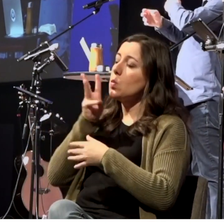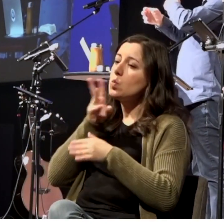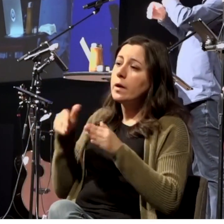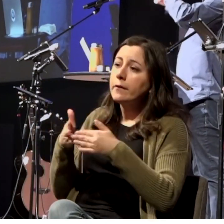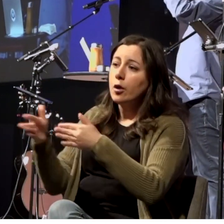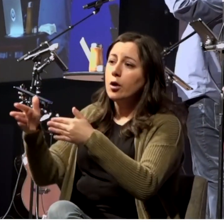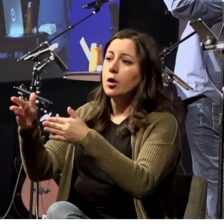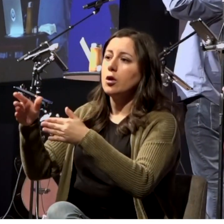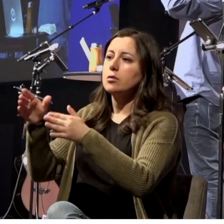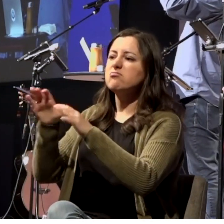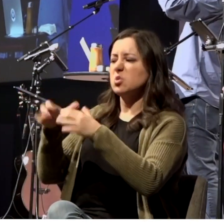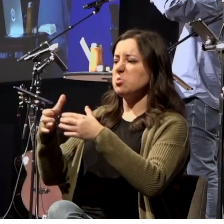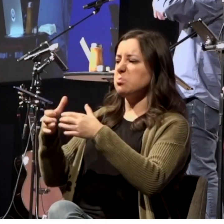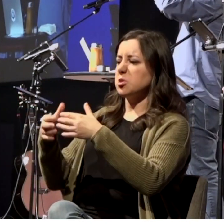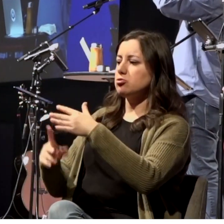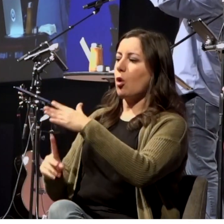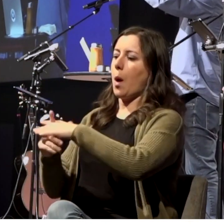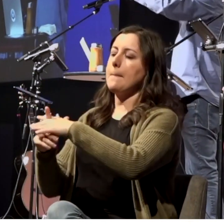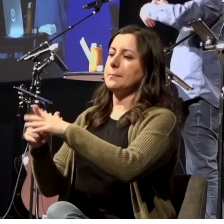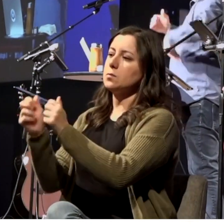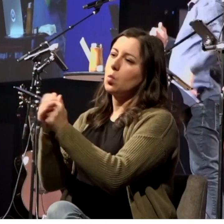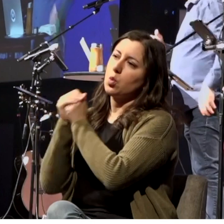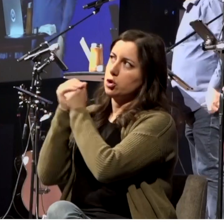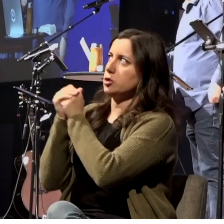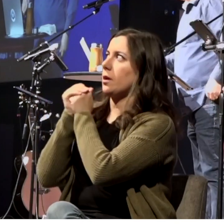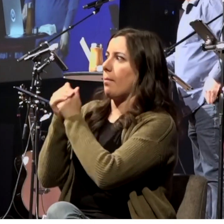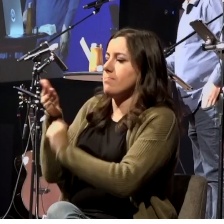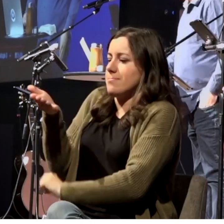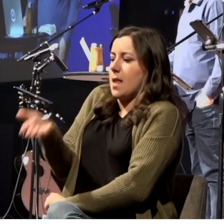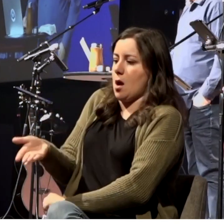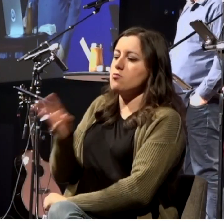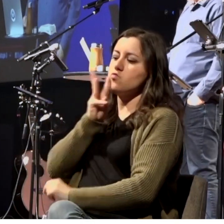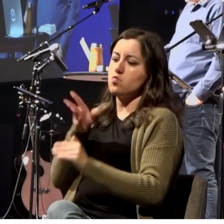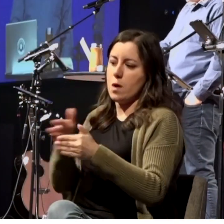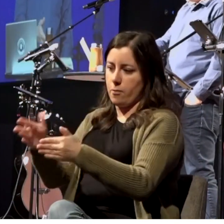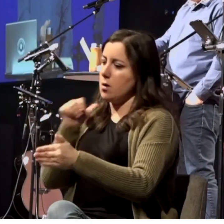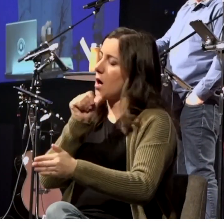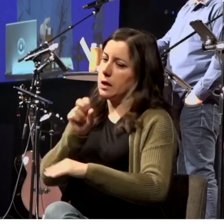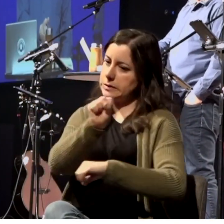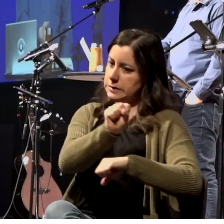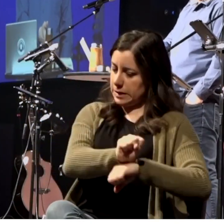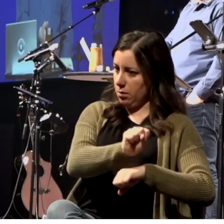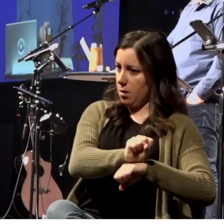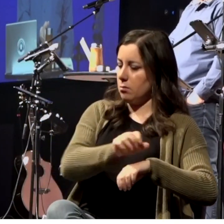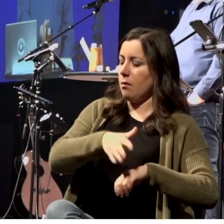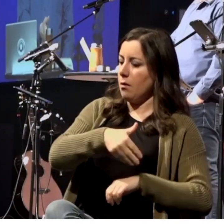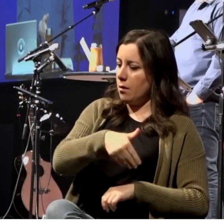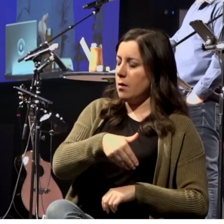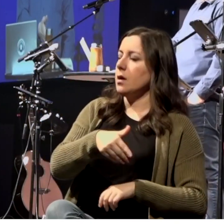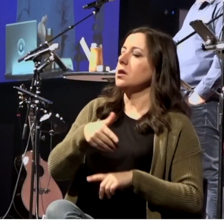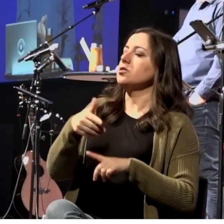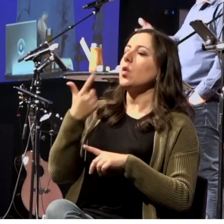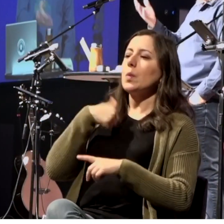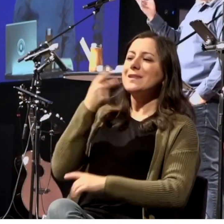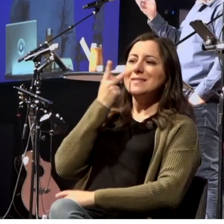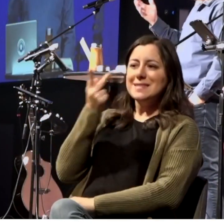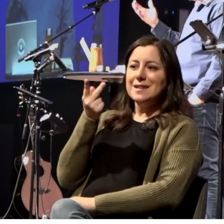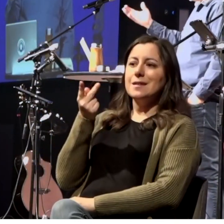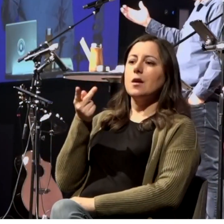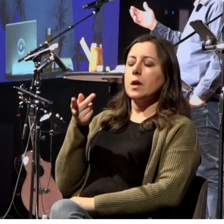to worship the Lord and go for prayer and so on. And so that's what we see here. So that tells us there's not 10